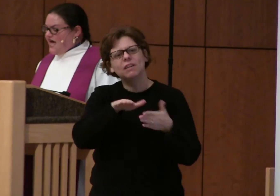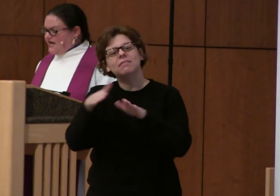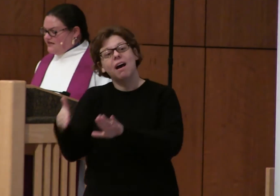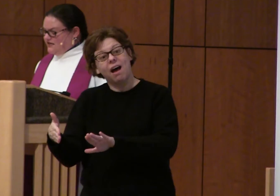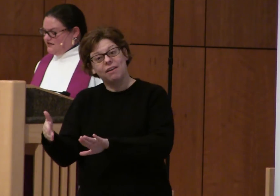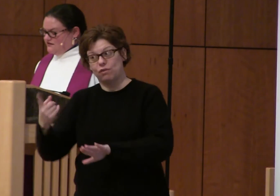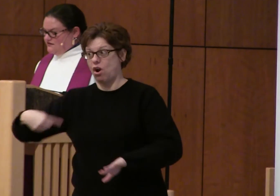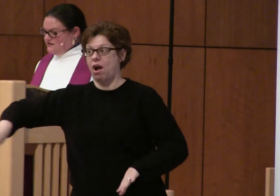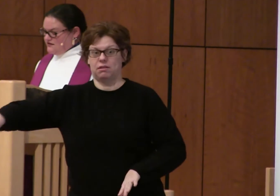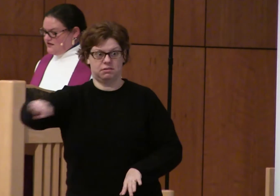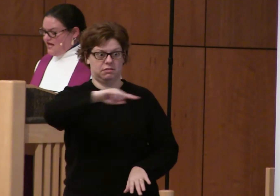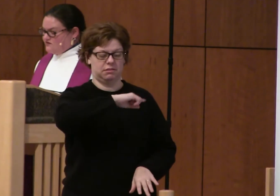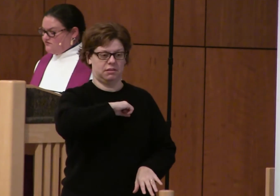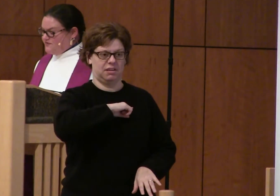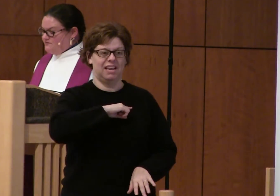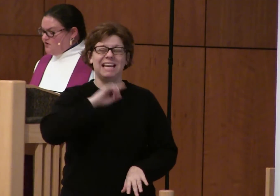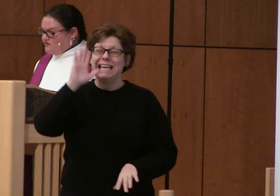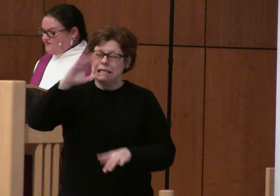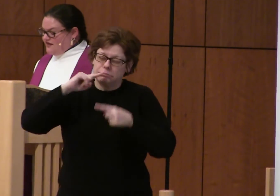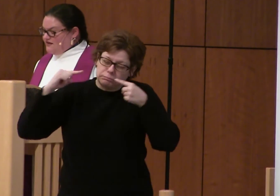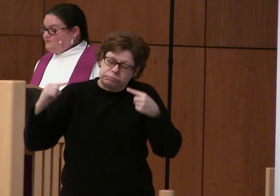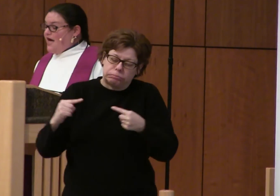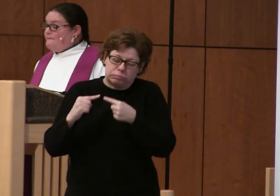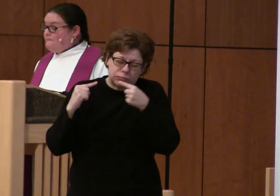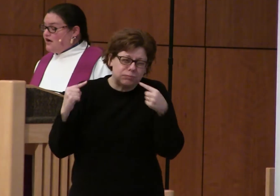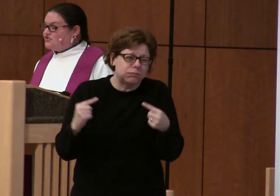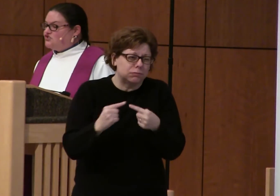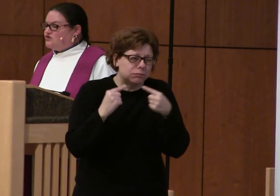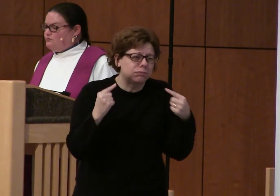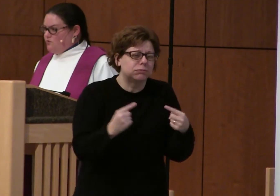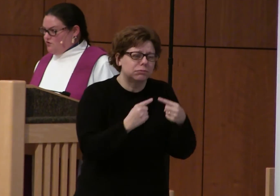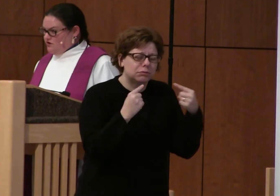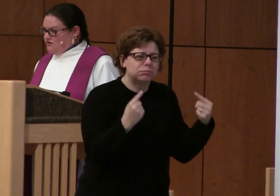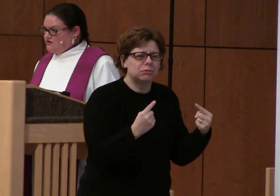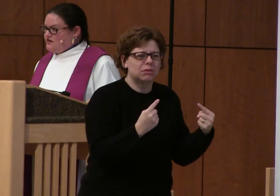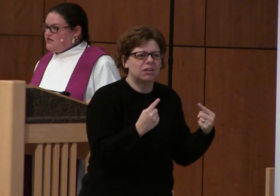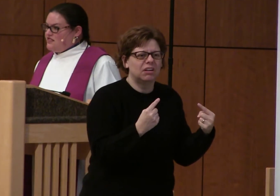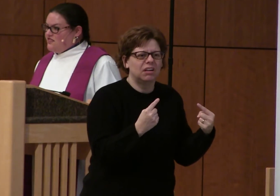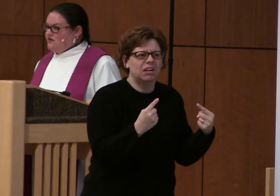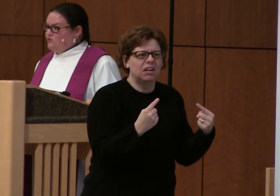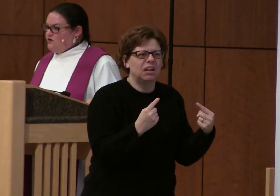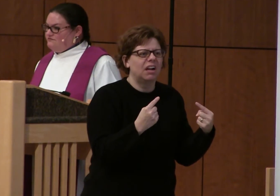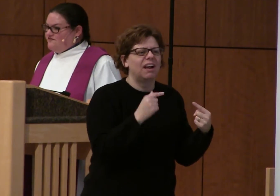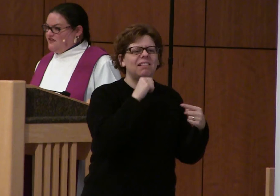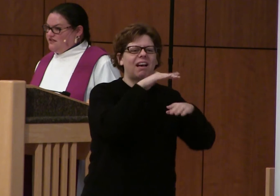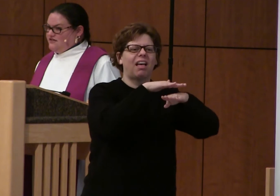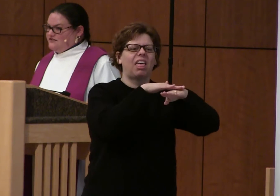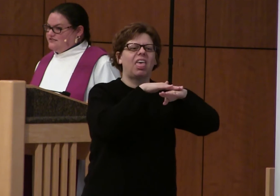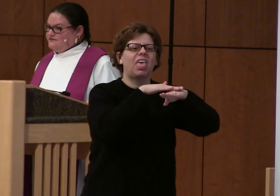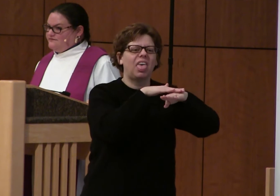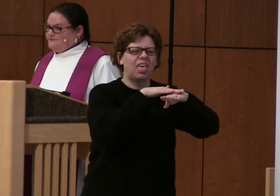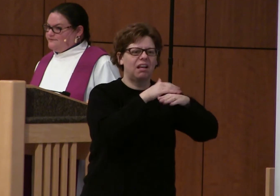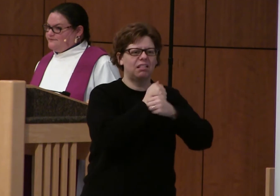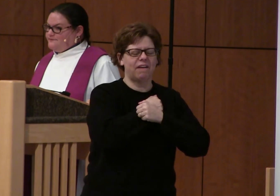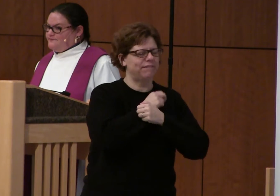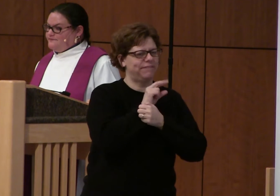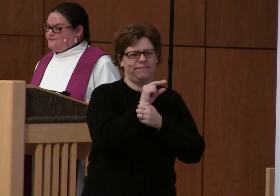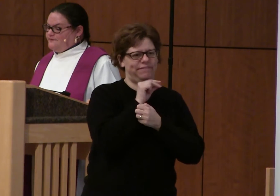His agony had to have been motivated by much more than warm feelings.